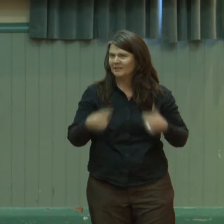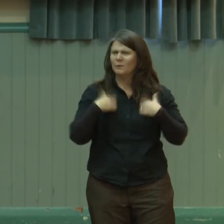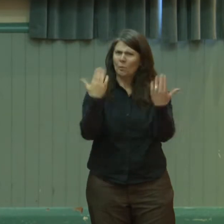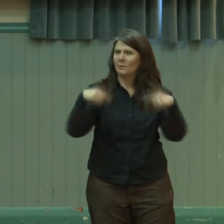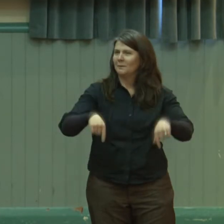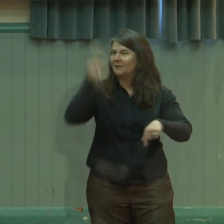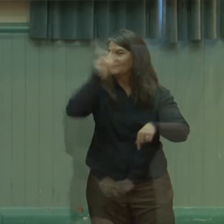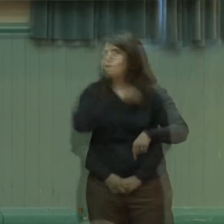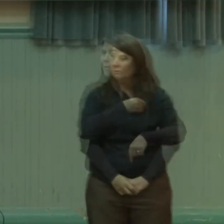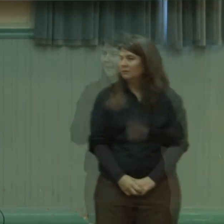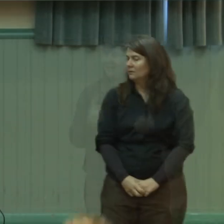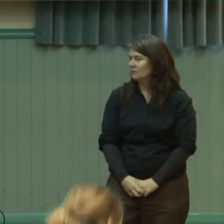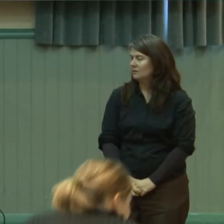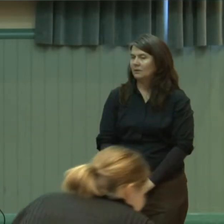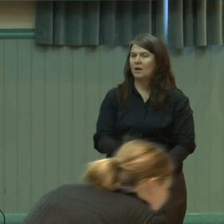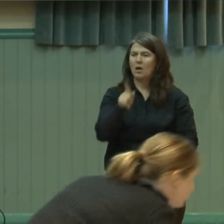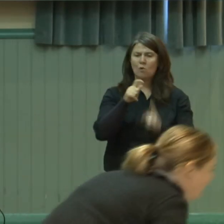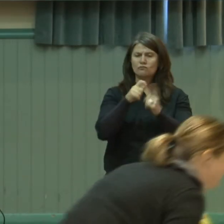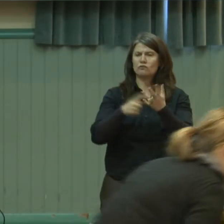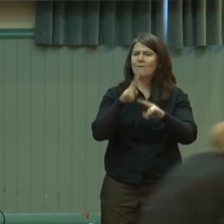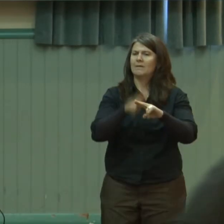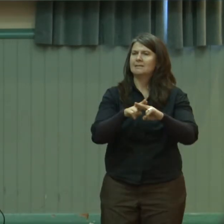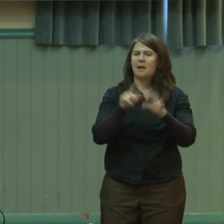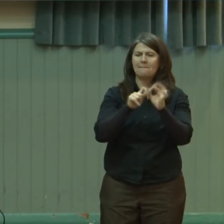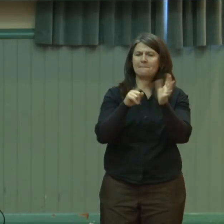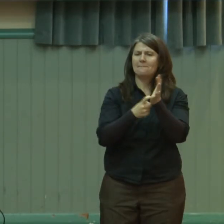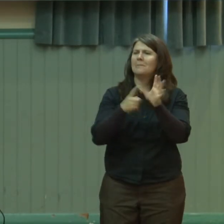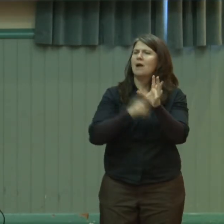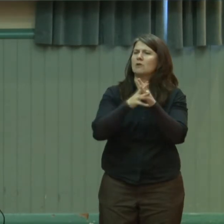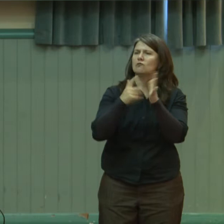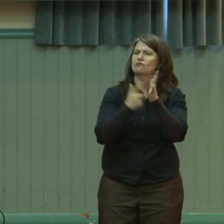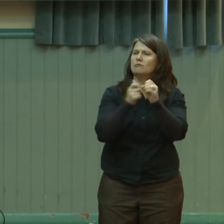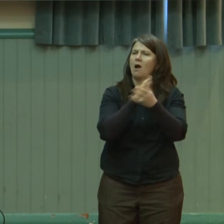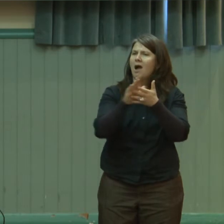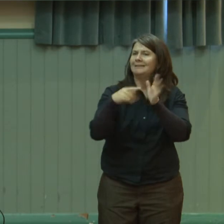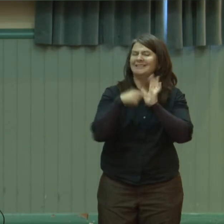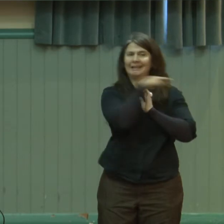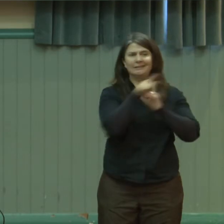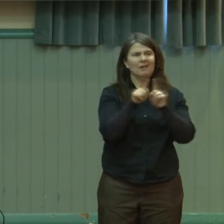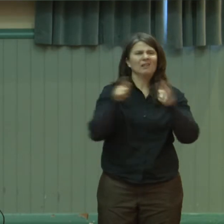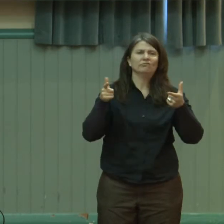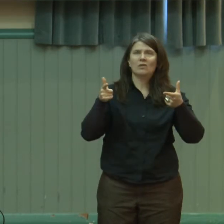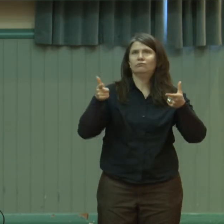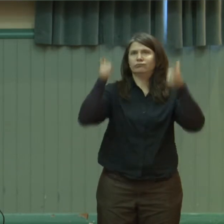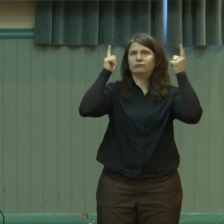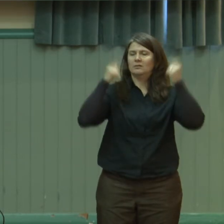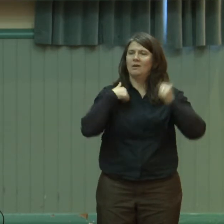morning. Professor Barry Wright is the clinical lead of the National Deaf Children, Child and Adolescent Mental Health Service from England.